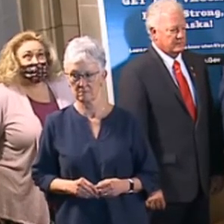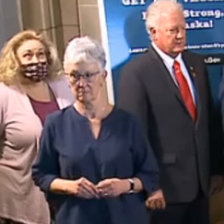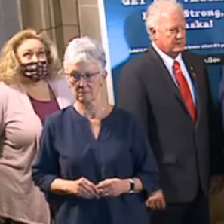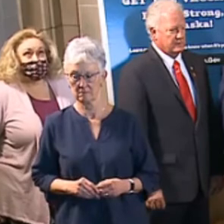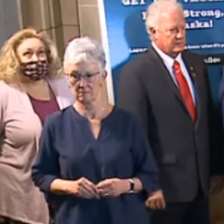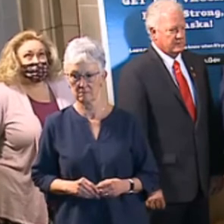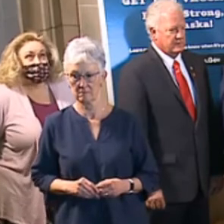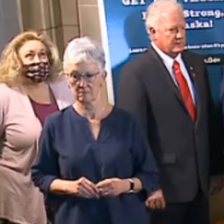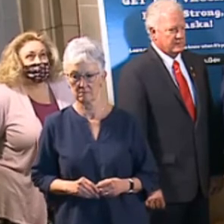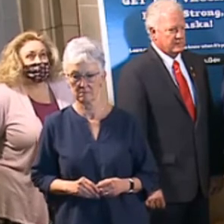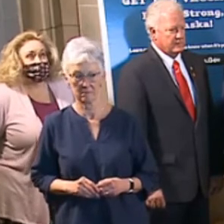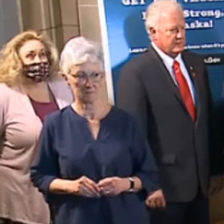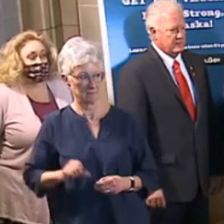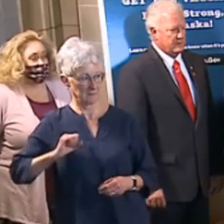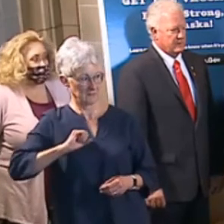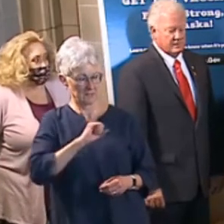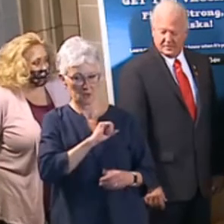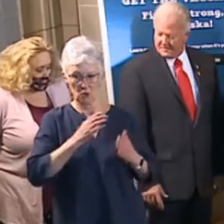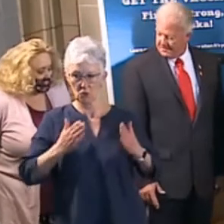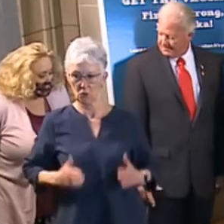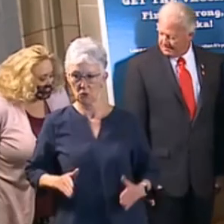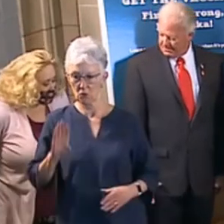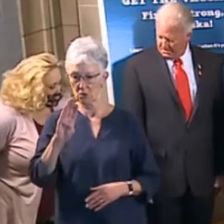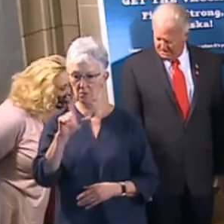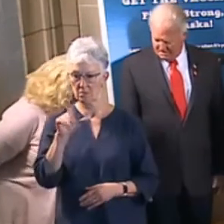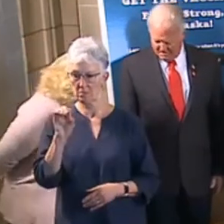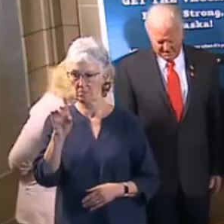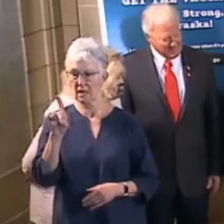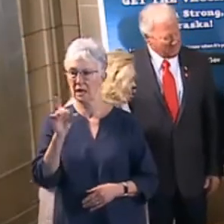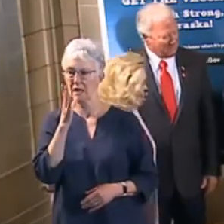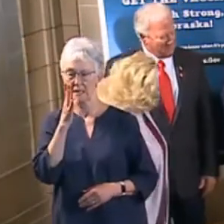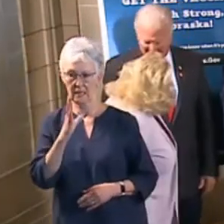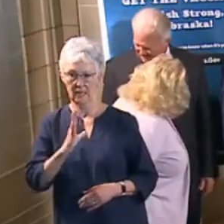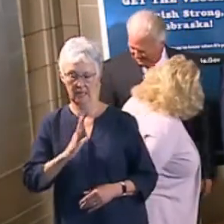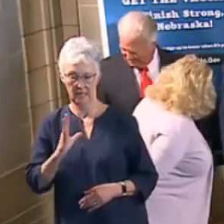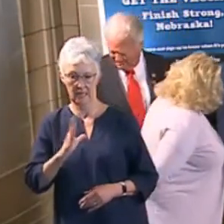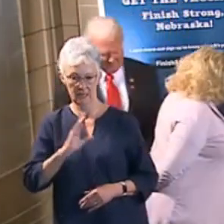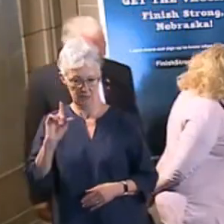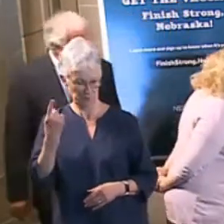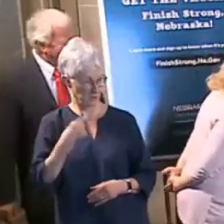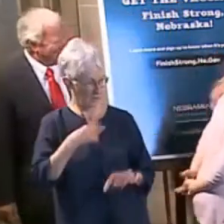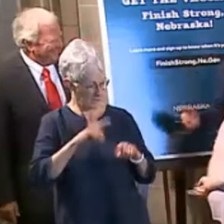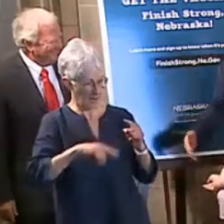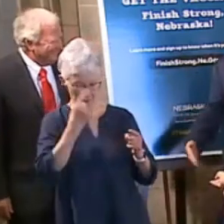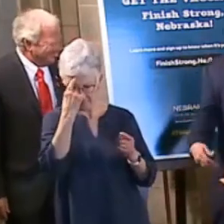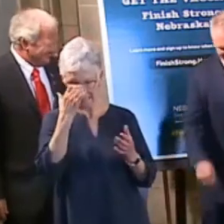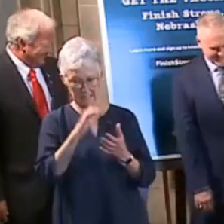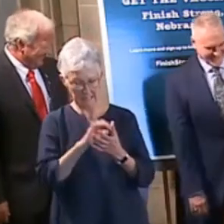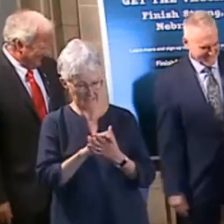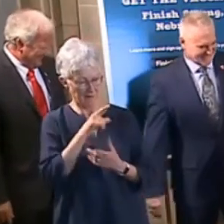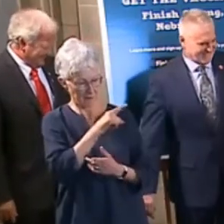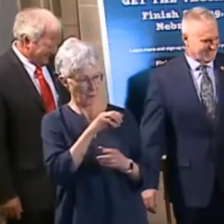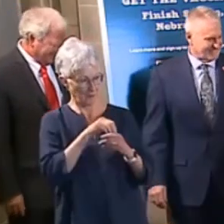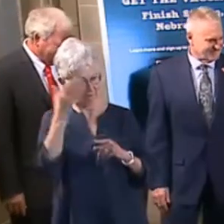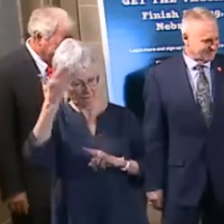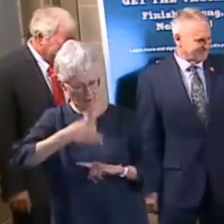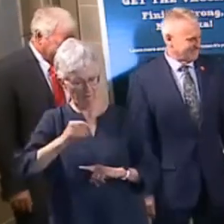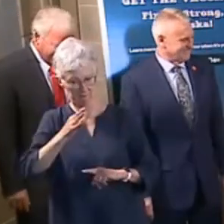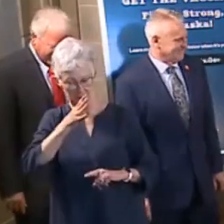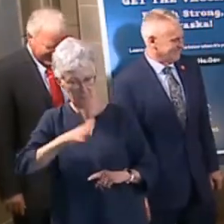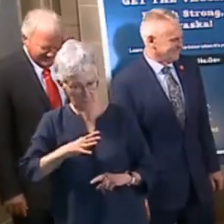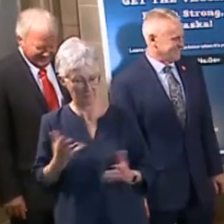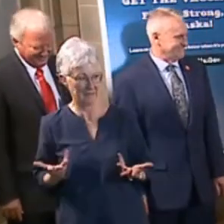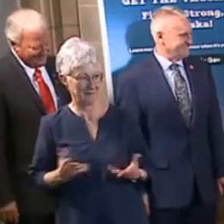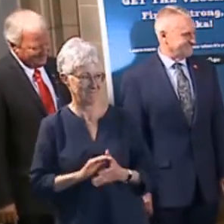All right. So, our blood, we're going to do you next. Ladies first, gentlemen, I can't believe that you're, like, getting in her way. Thank you, sir. Congratulations.